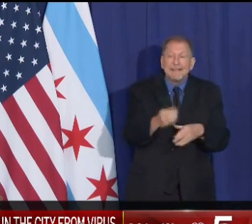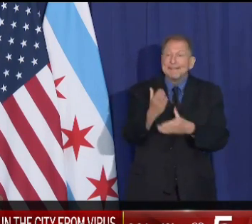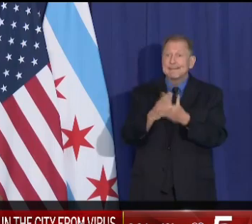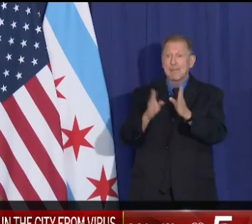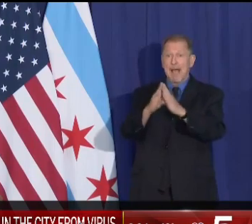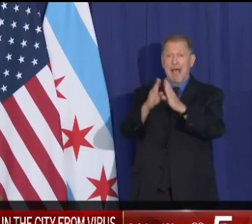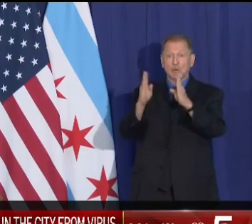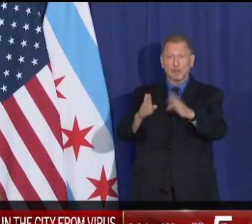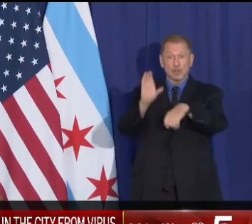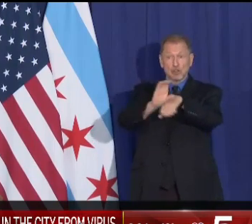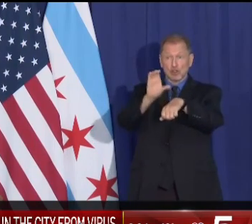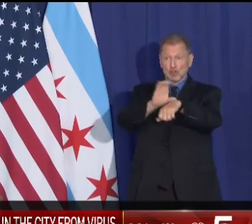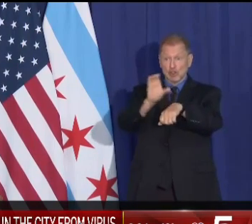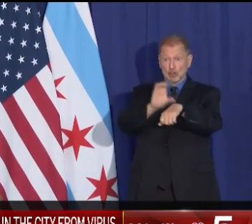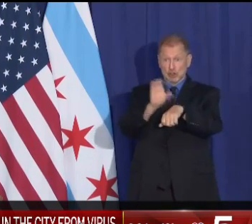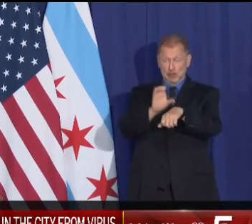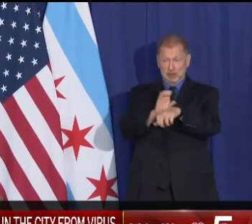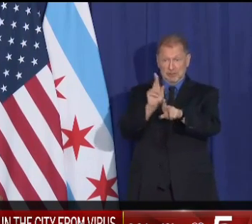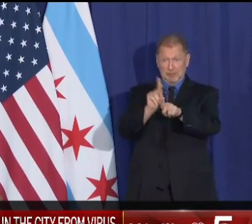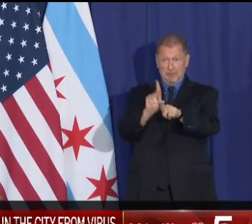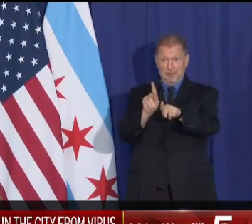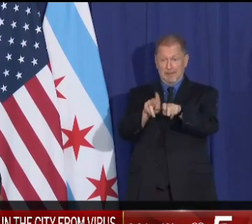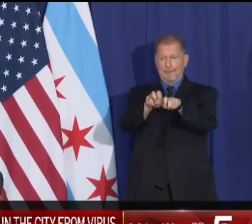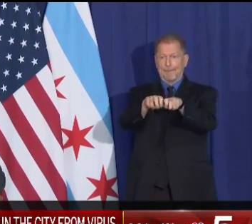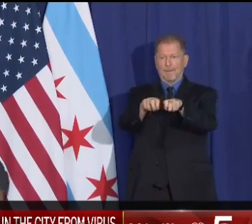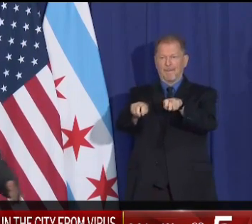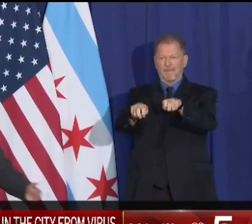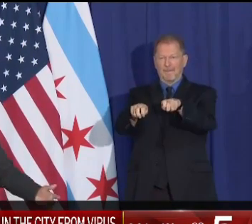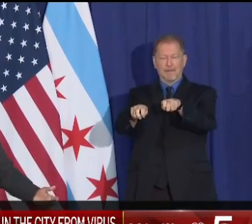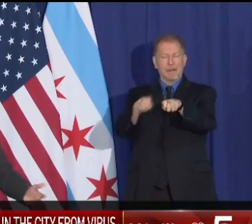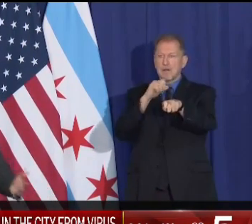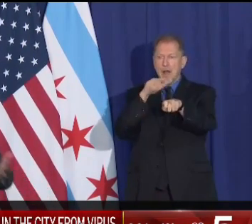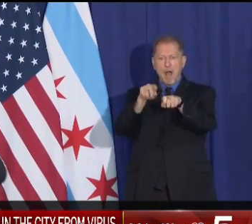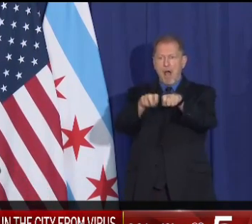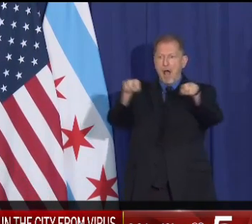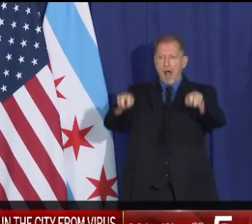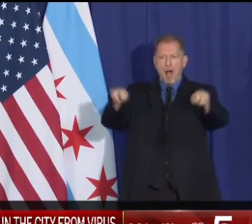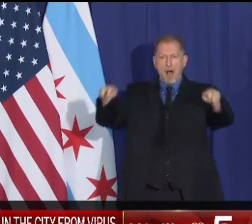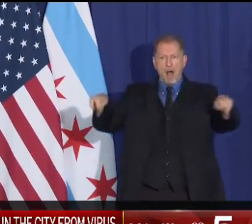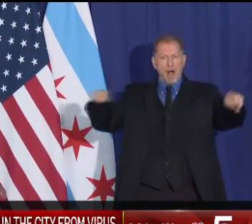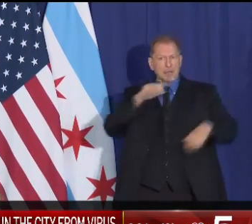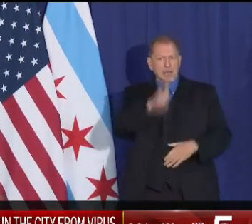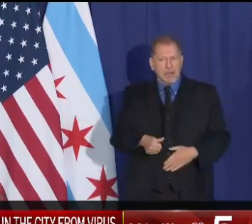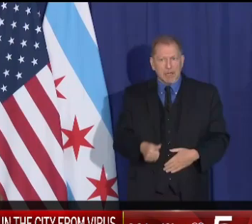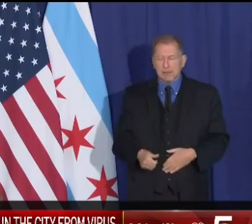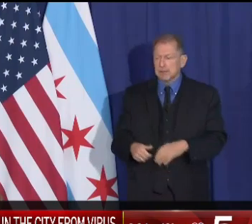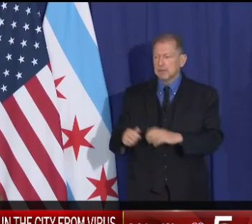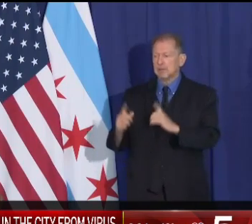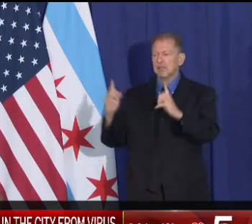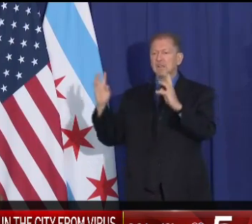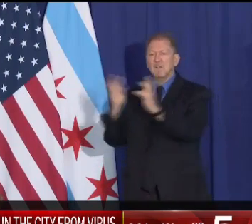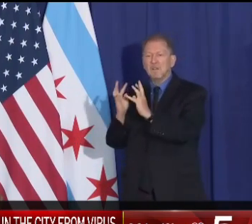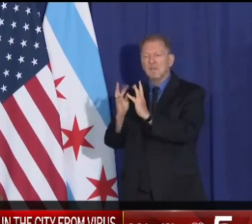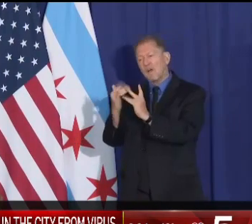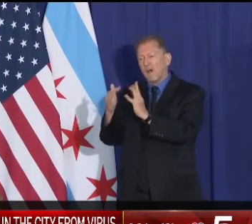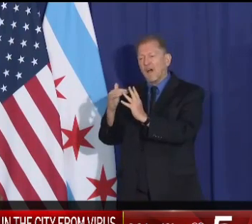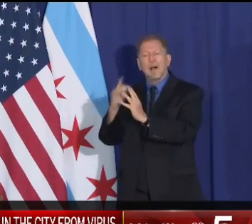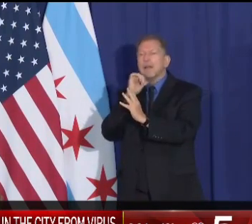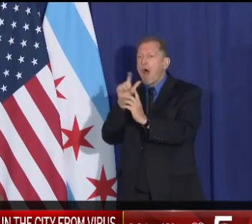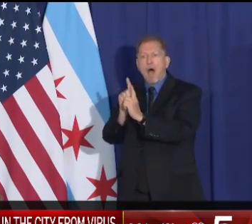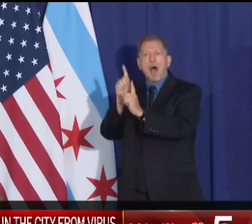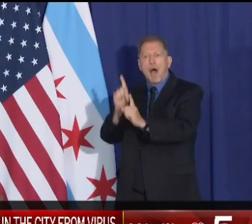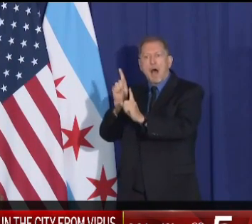of worship, that people are not taking it seriously. They are gathering in mass and endangering